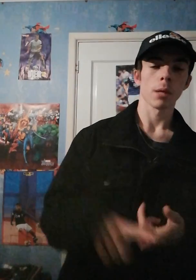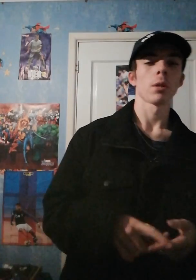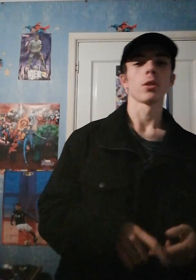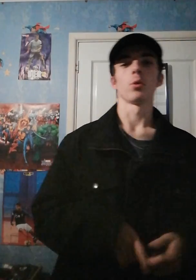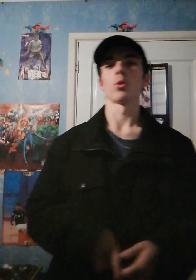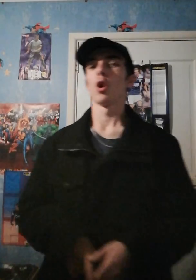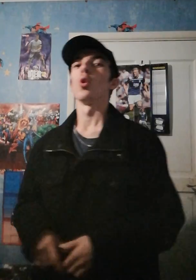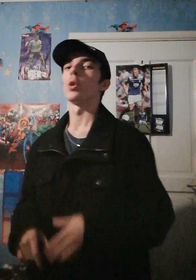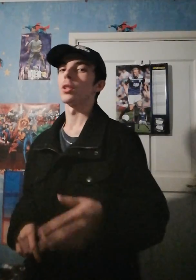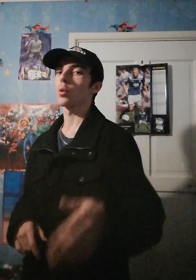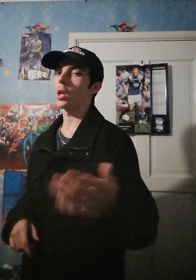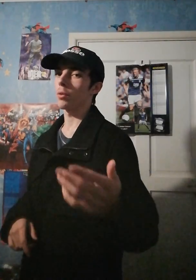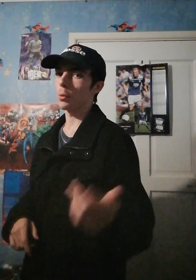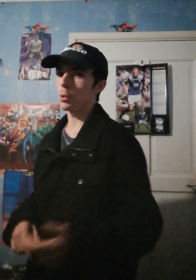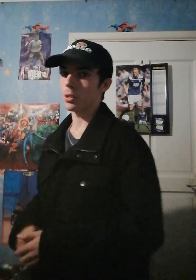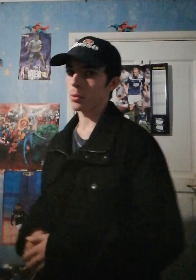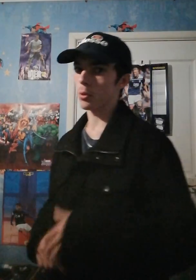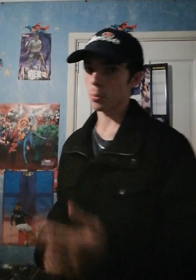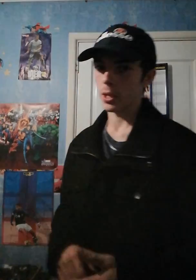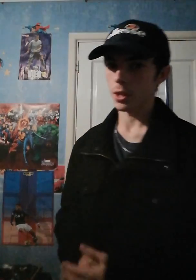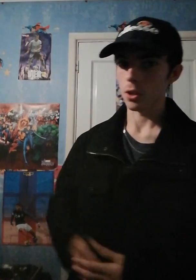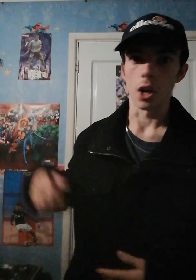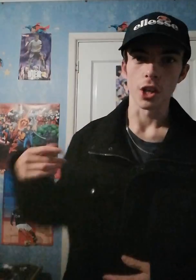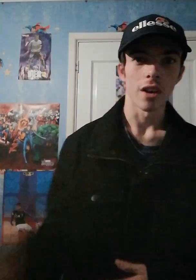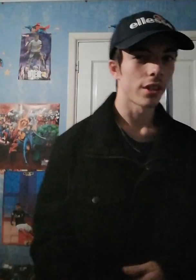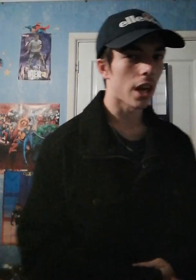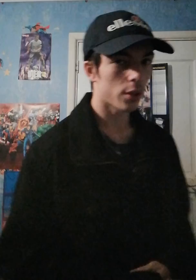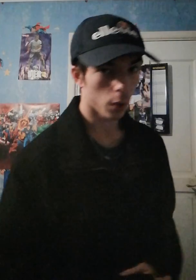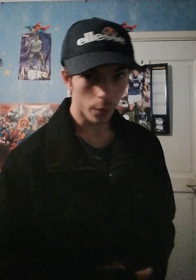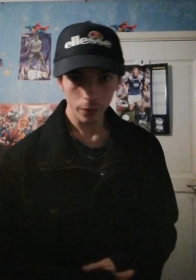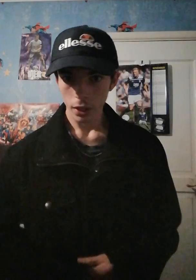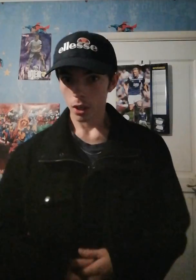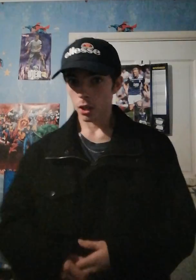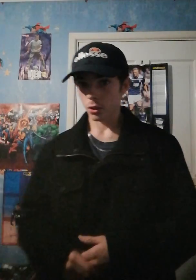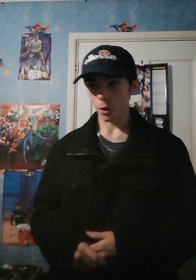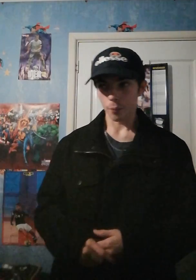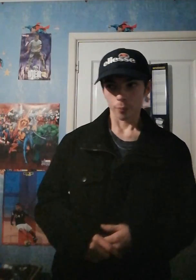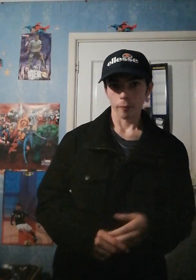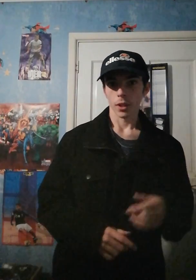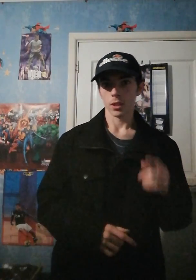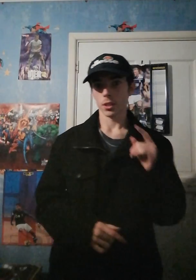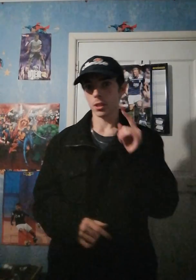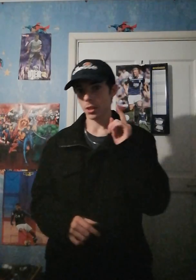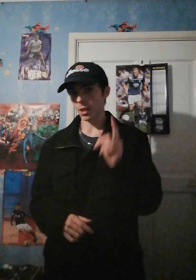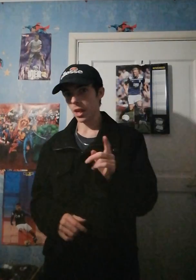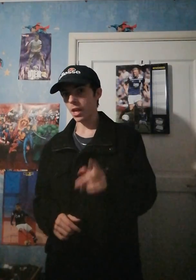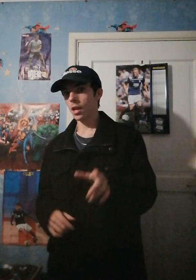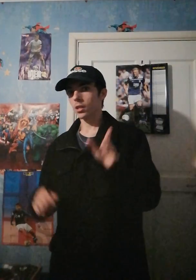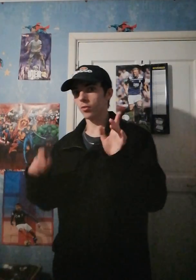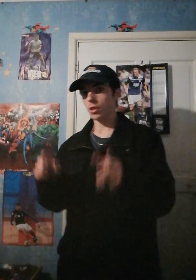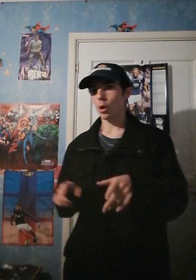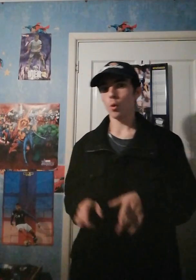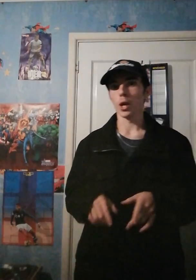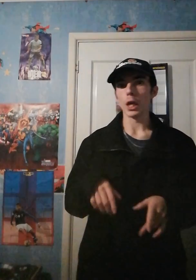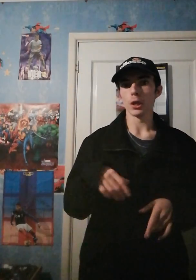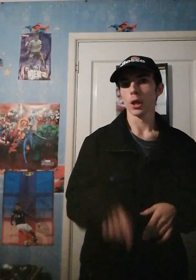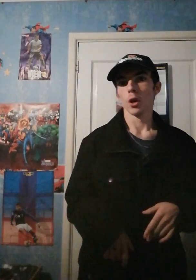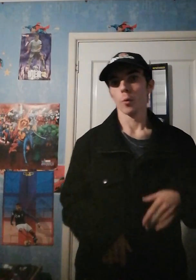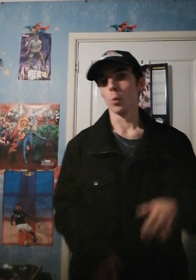big piece of news, when there's quite a few pieces of news coming in, you've got to dive in then as well. So, today's video is where